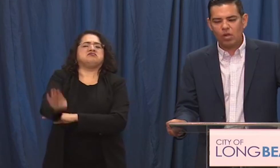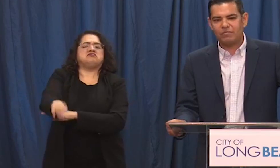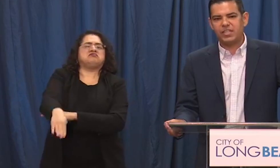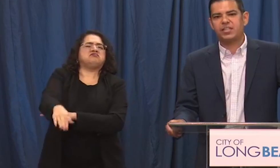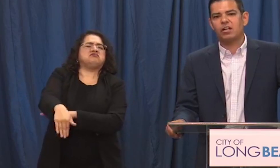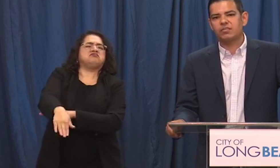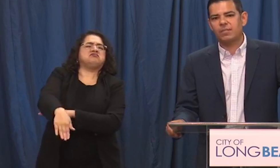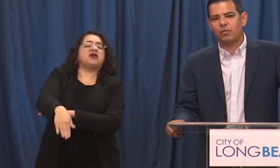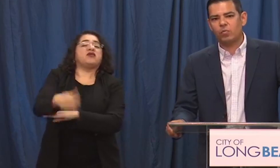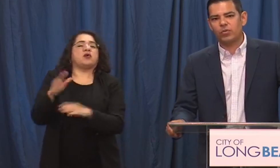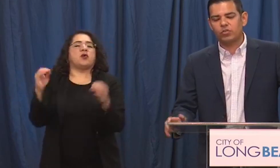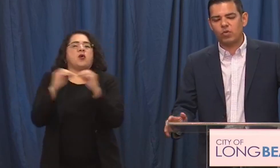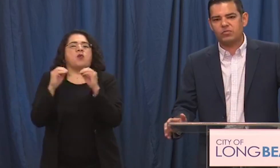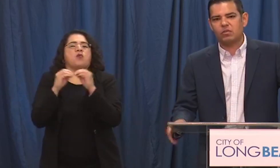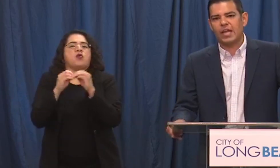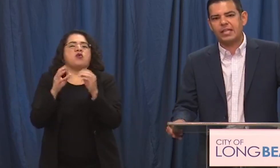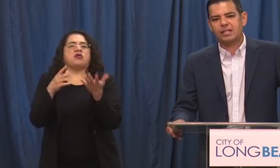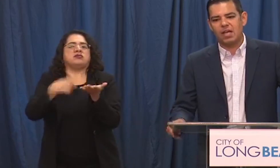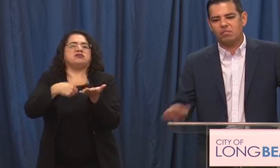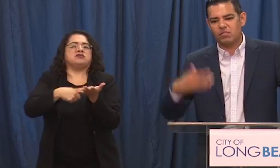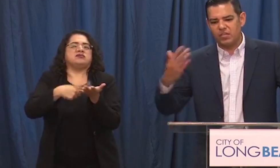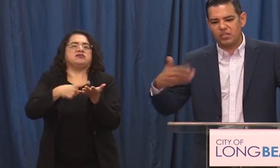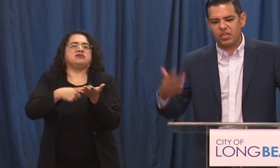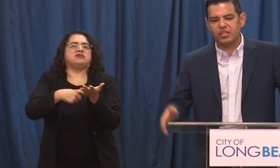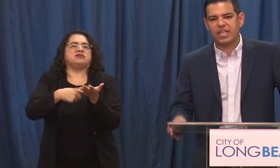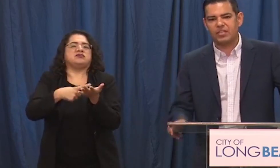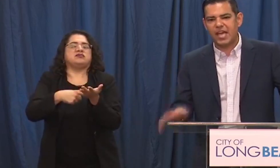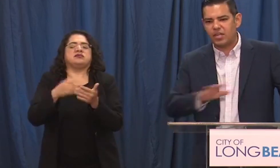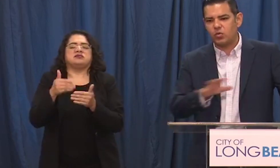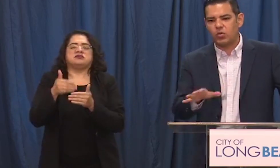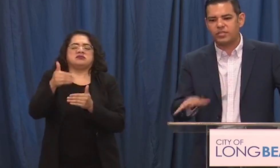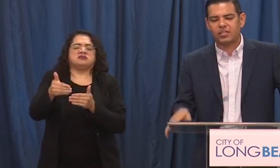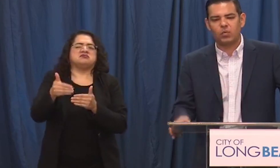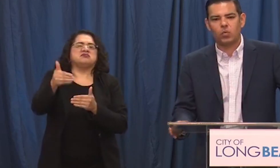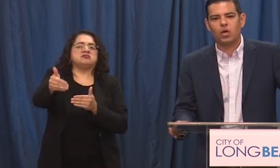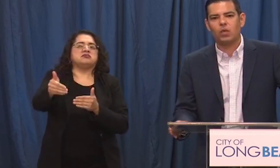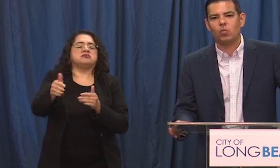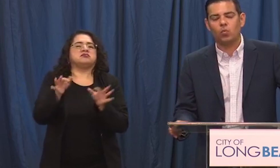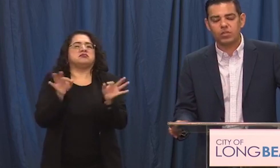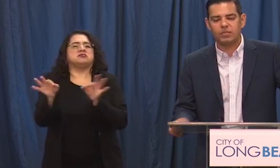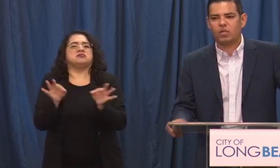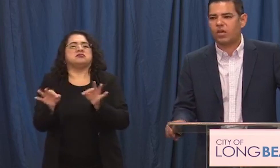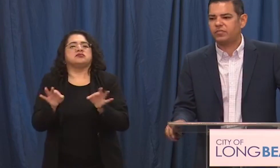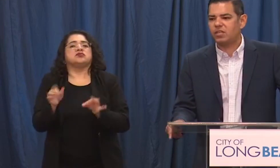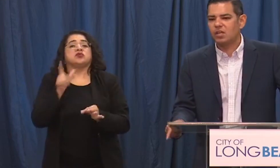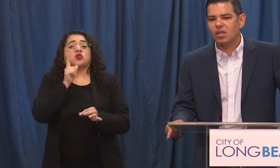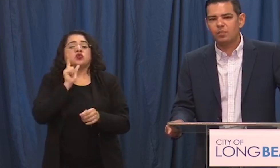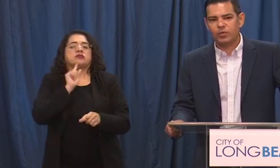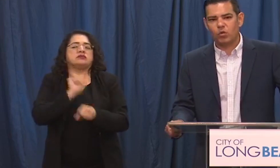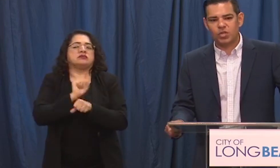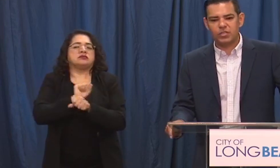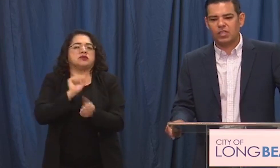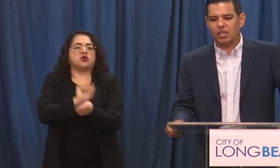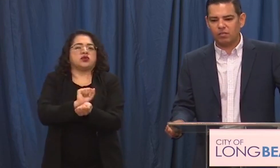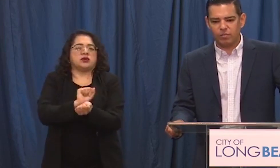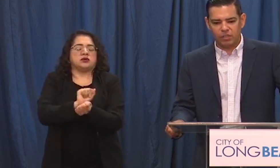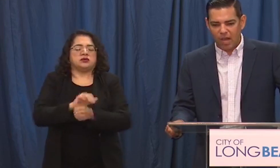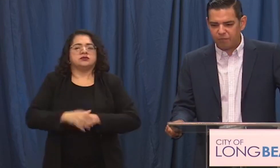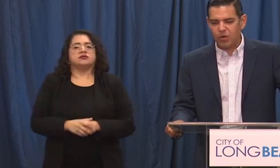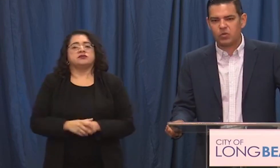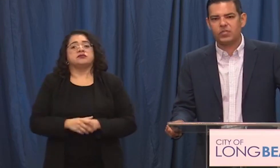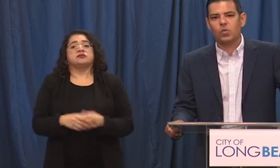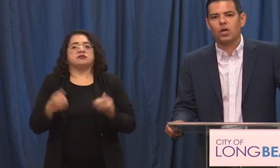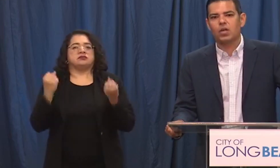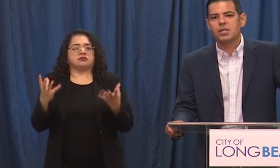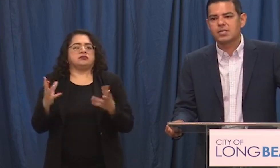we'll have details about what those arrests are like um in the days ahead and who exactly was being arrested but of course with